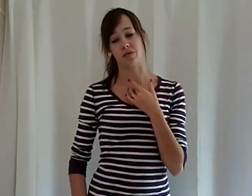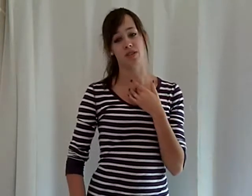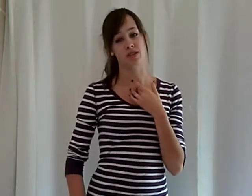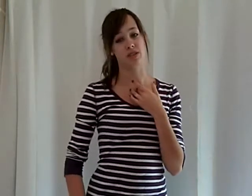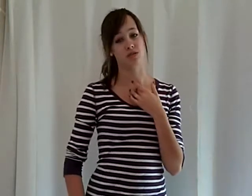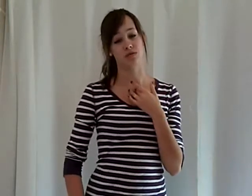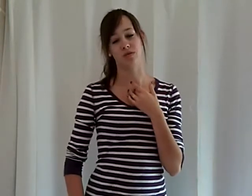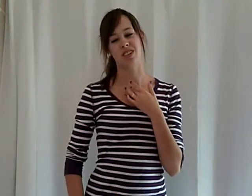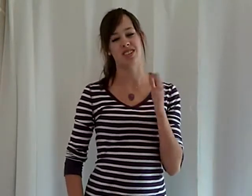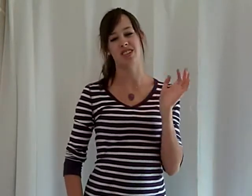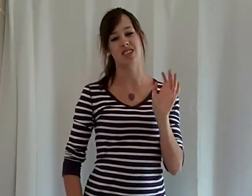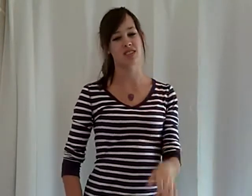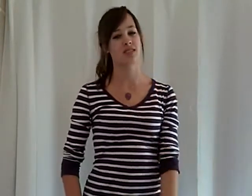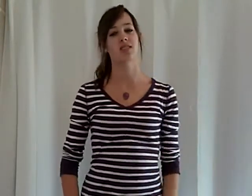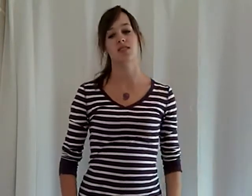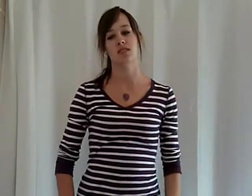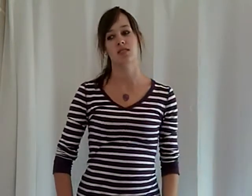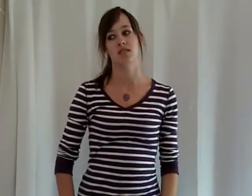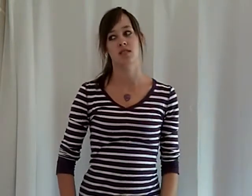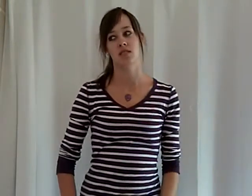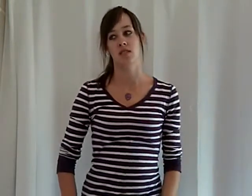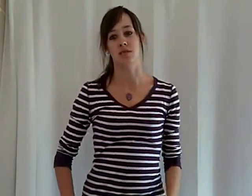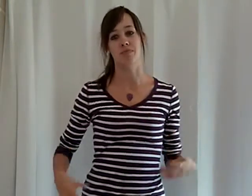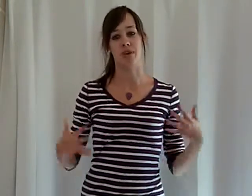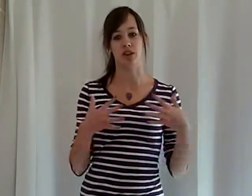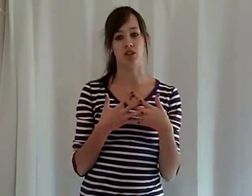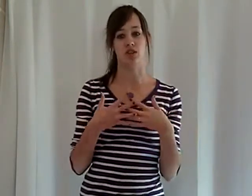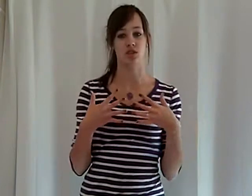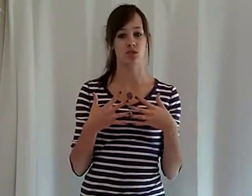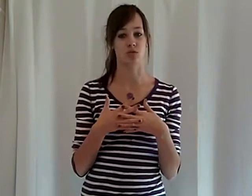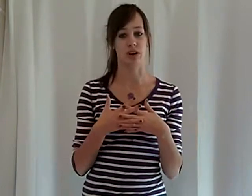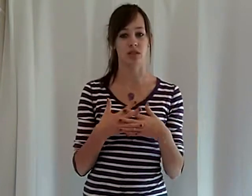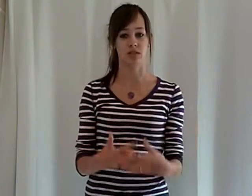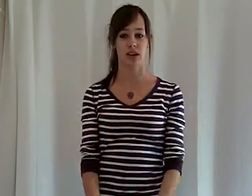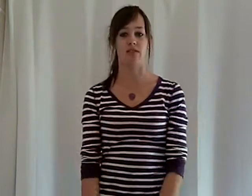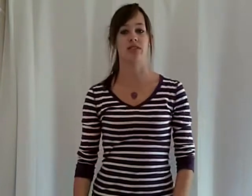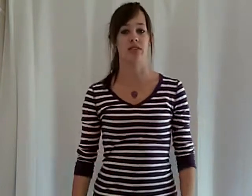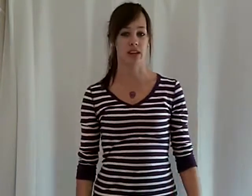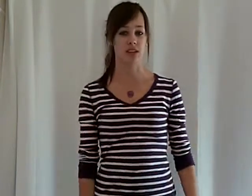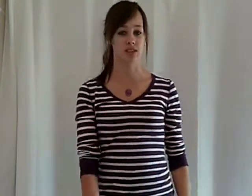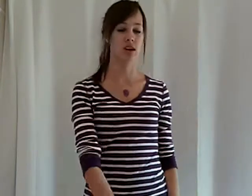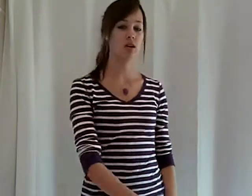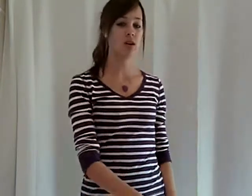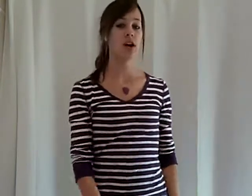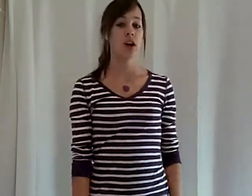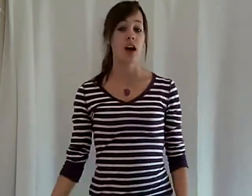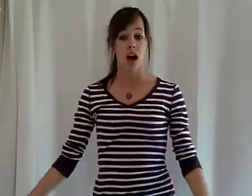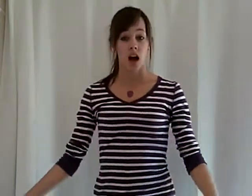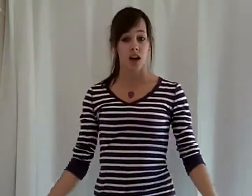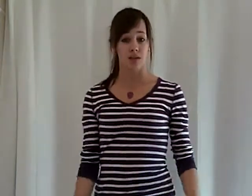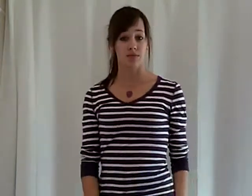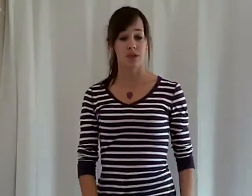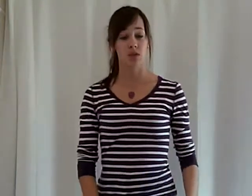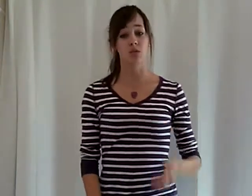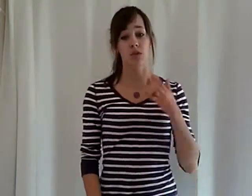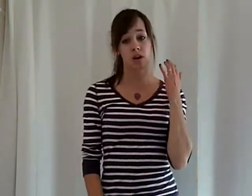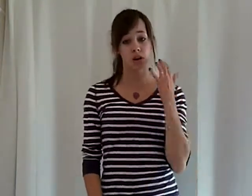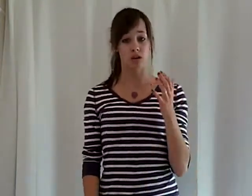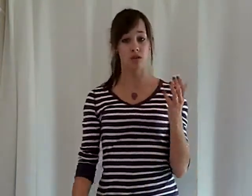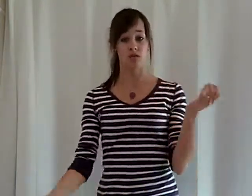I'm feeling you. This doesn't mesh well, I feel like. So, um, whoa, oh,